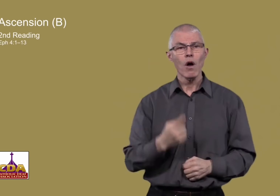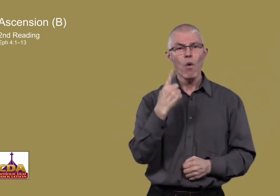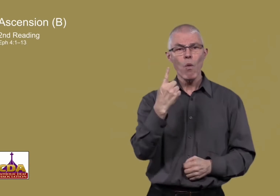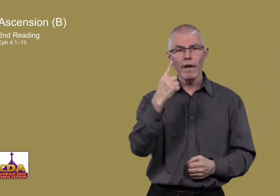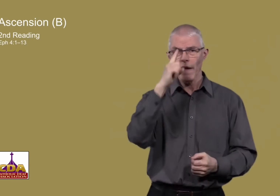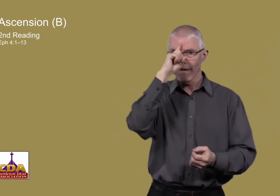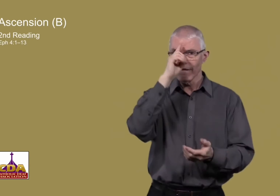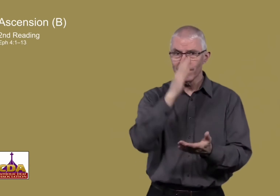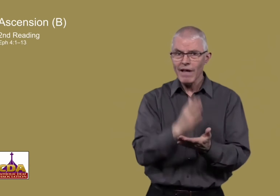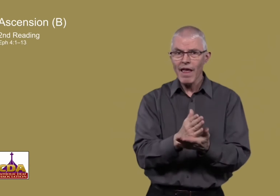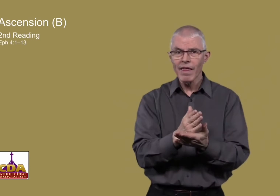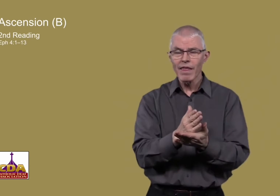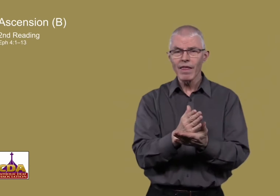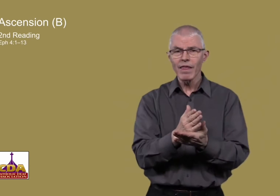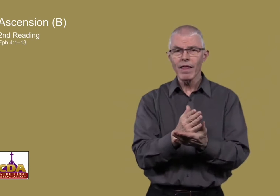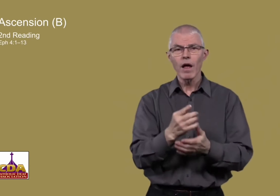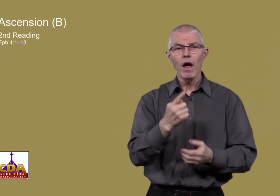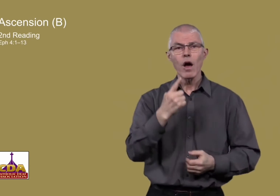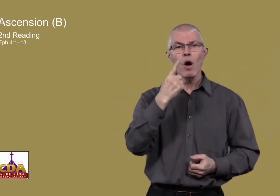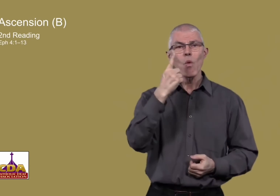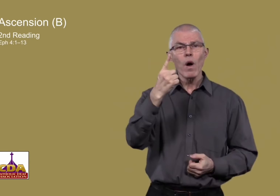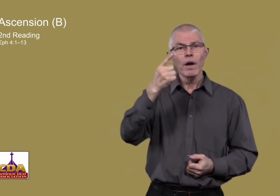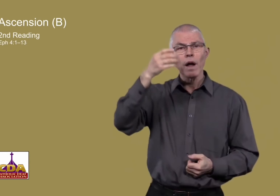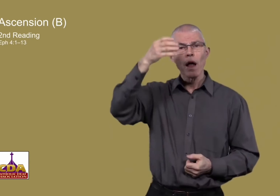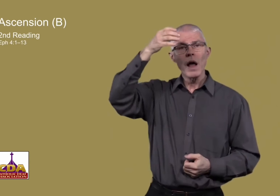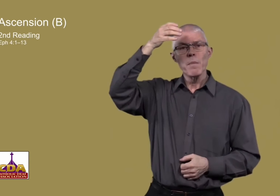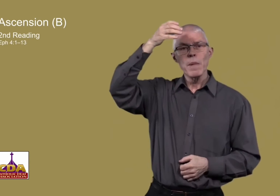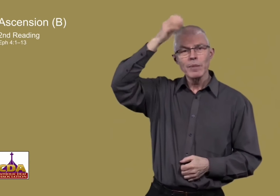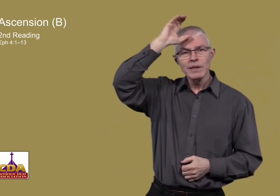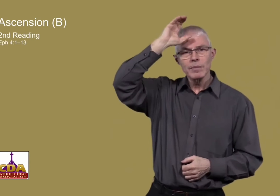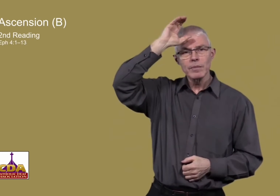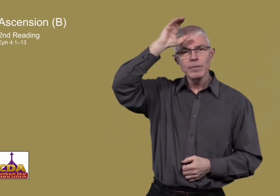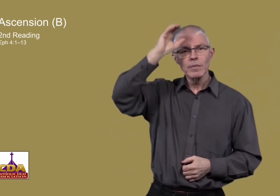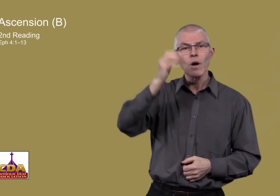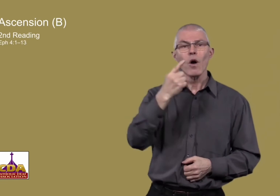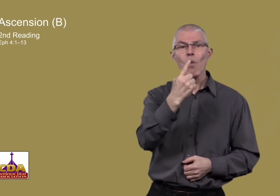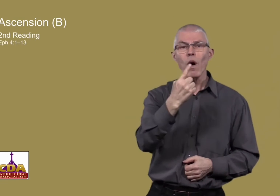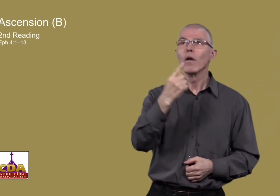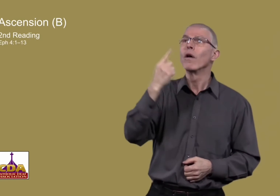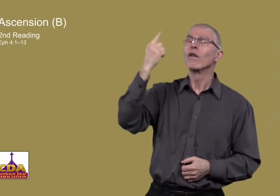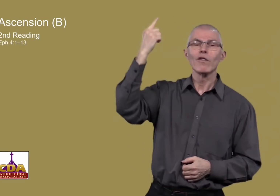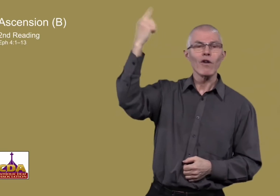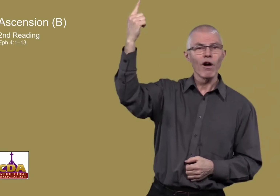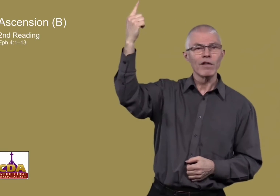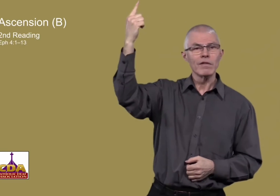one faith, one baptism and one God.